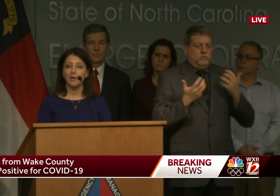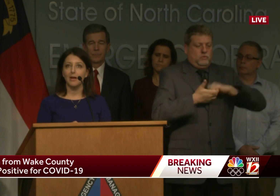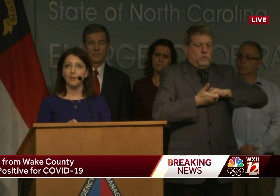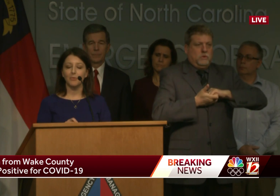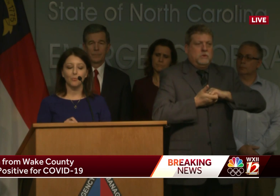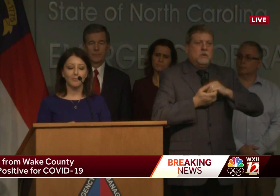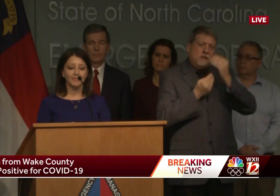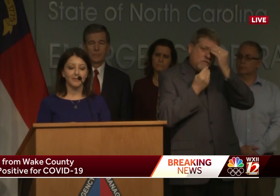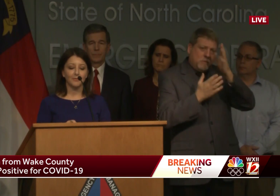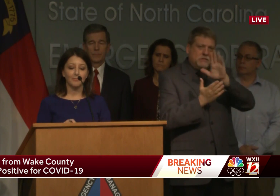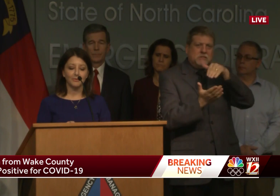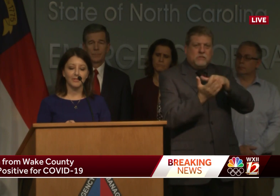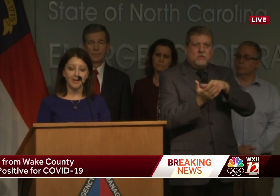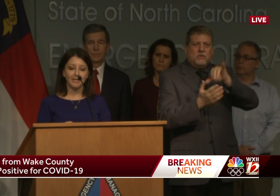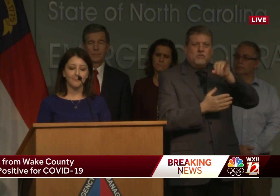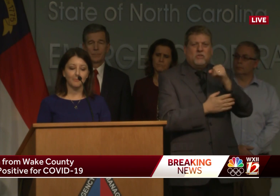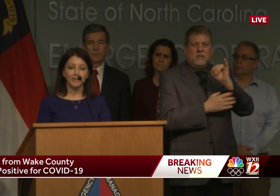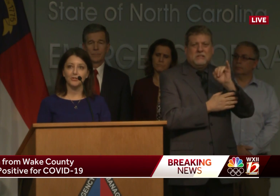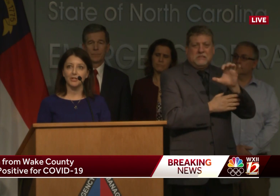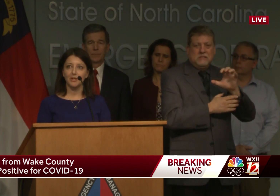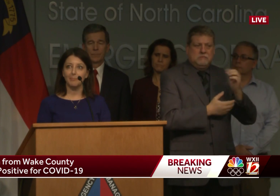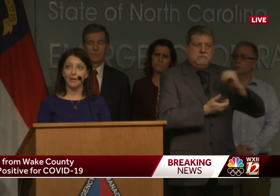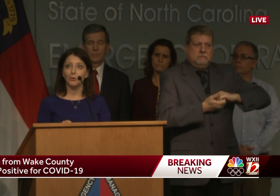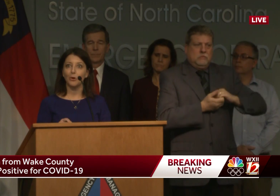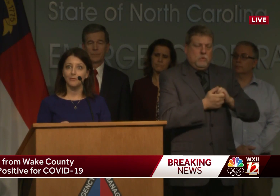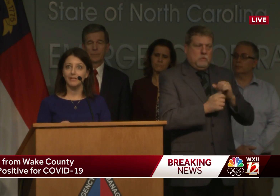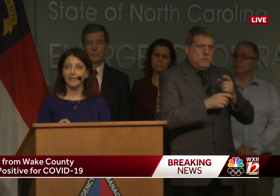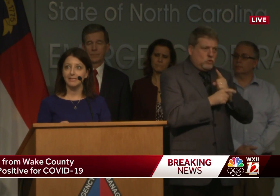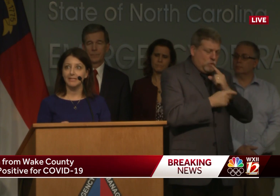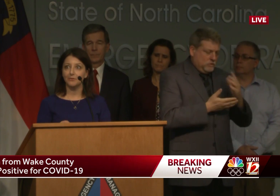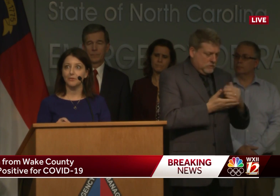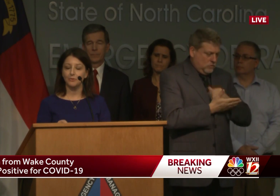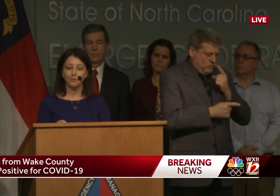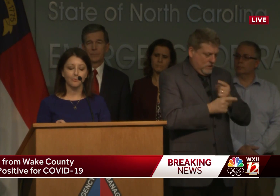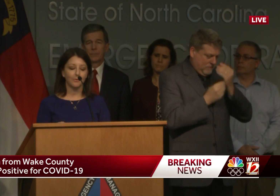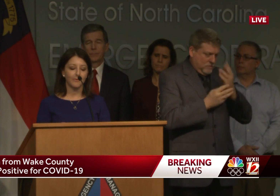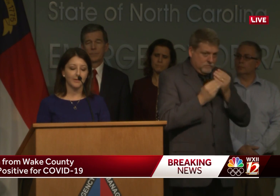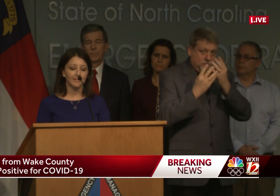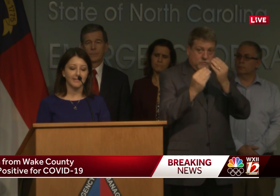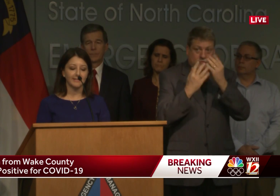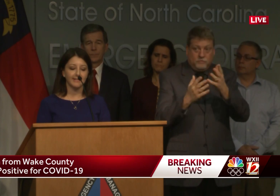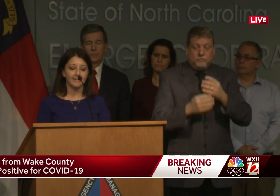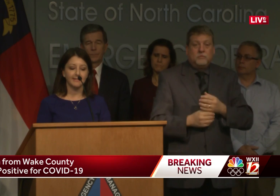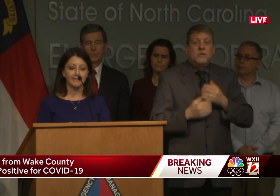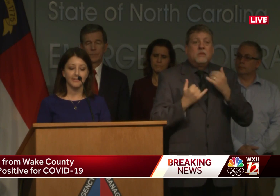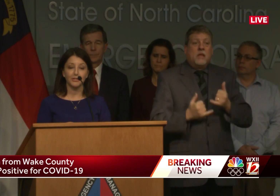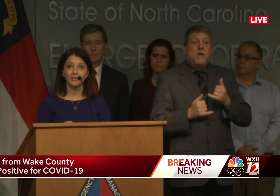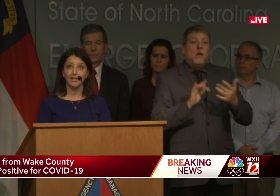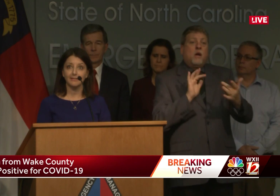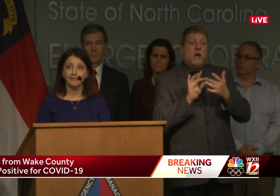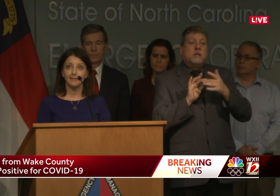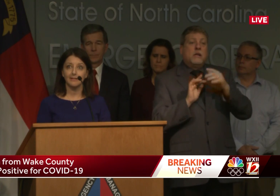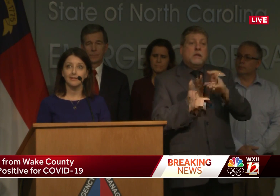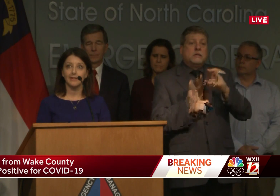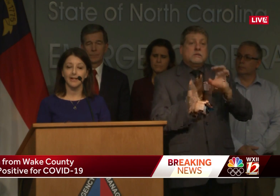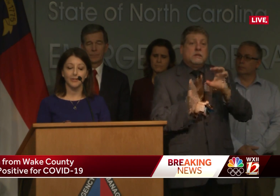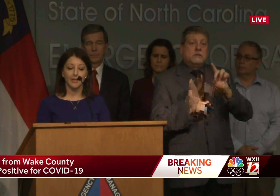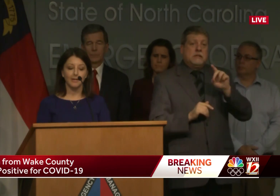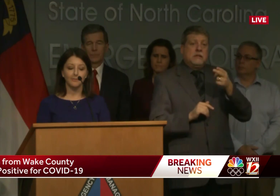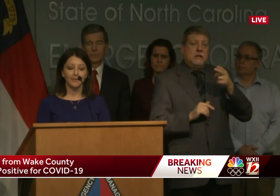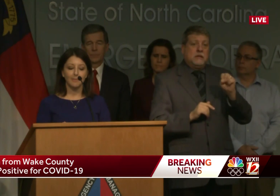give you the website for the most timely information about COVID-19 or the new coronavirus. That's ncdhhs